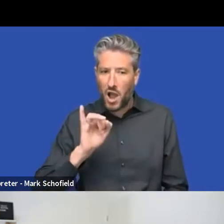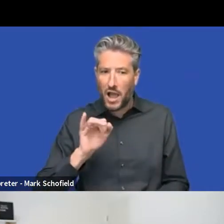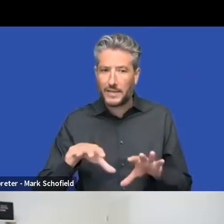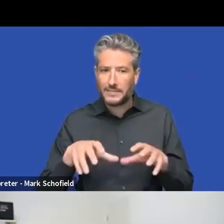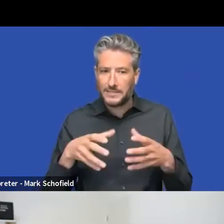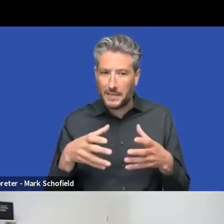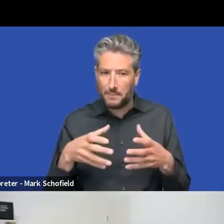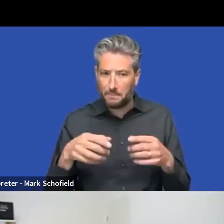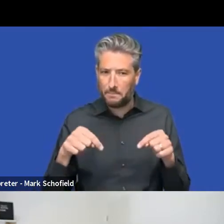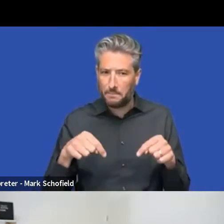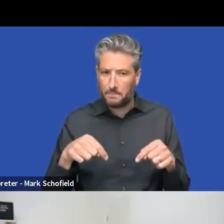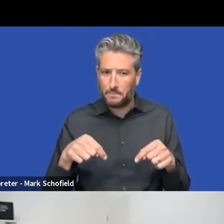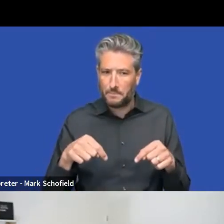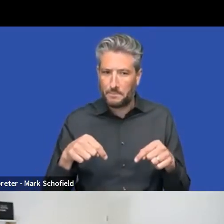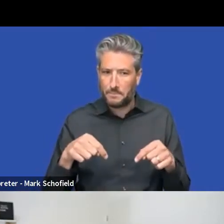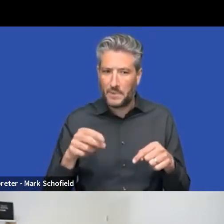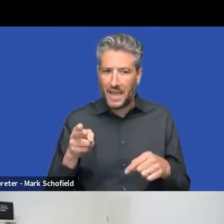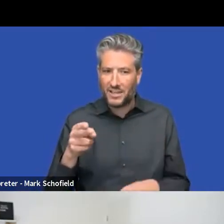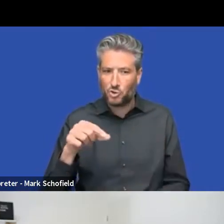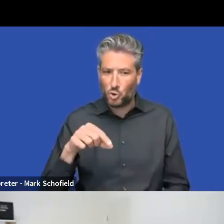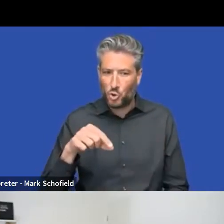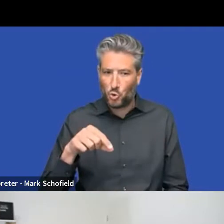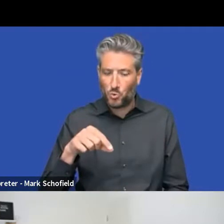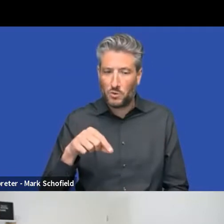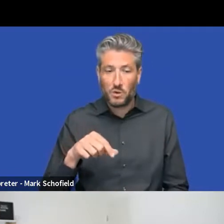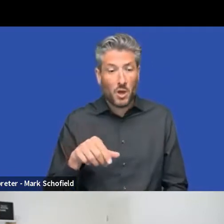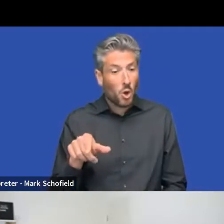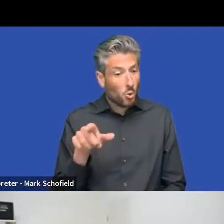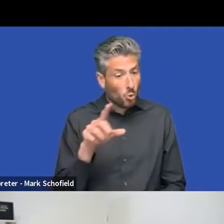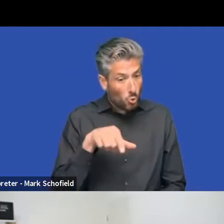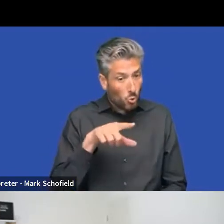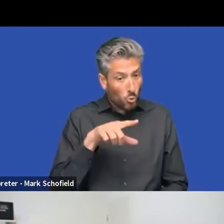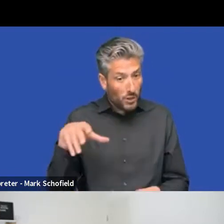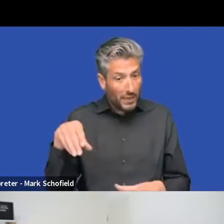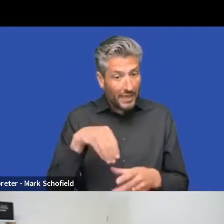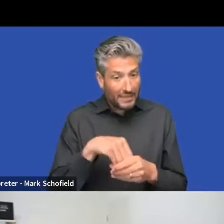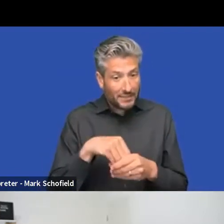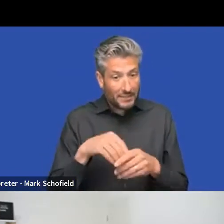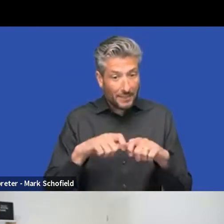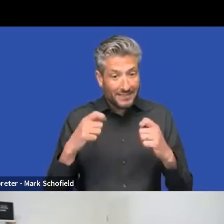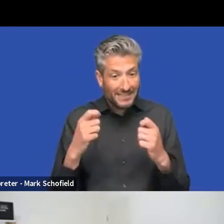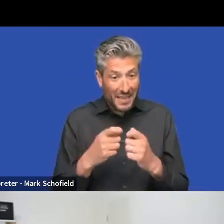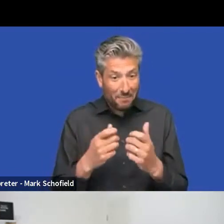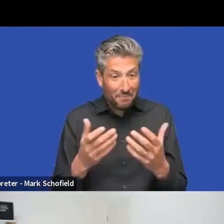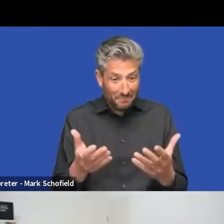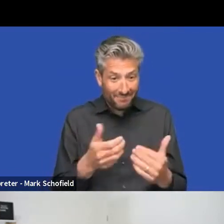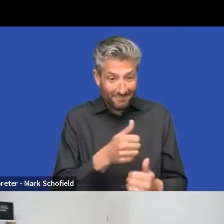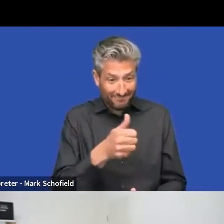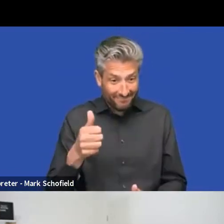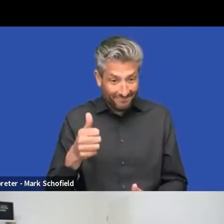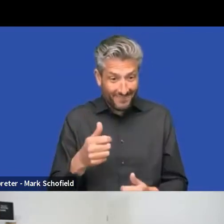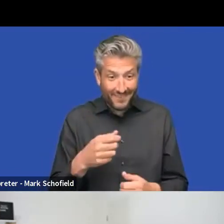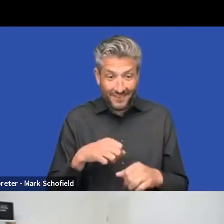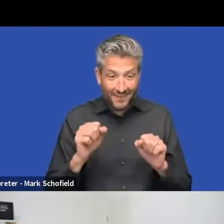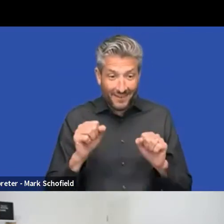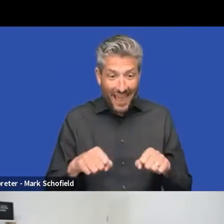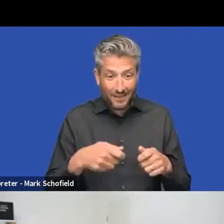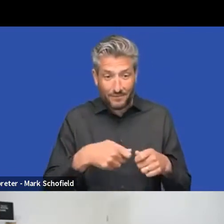I, I guess you're all part of that team, but maybe you want to expand on what that team kind of is and what their responsibilities